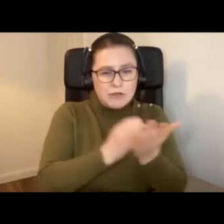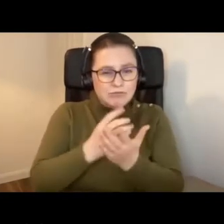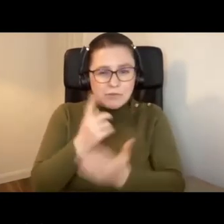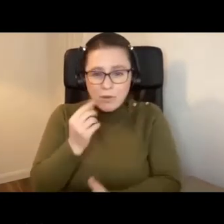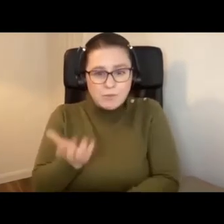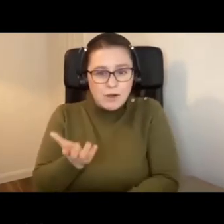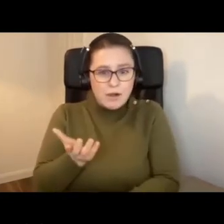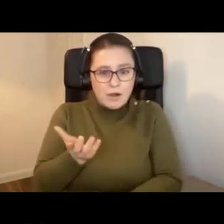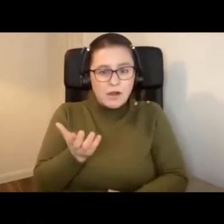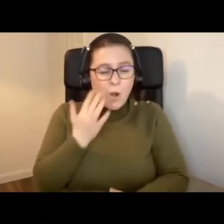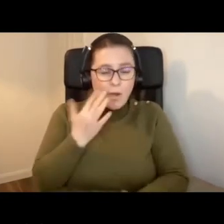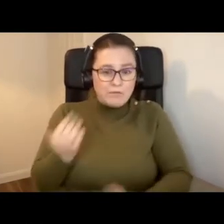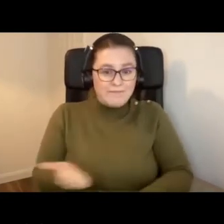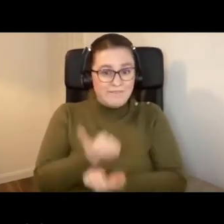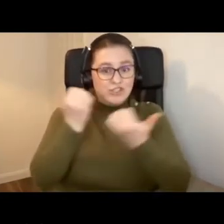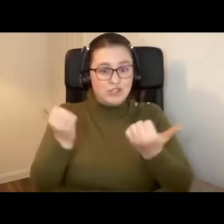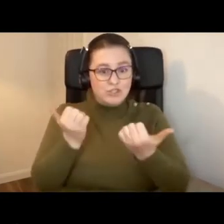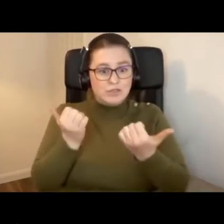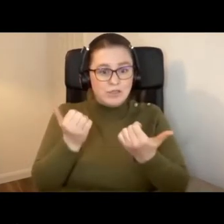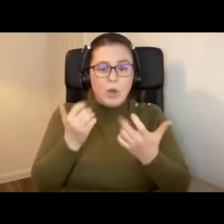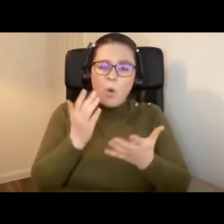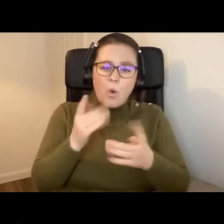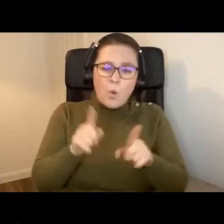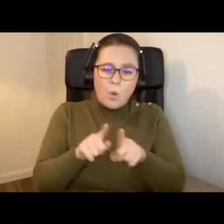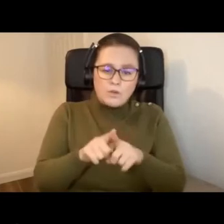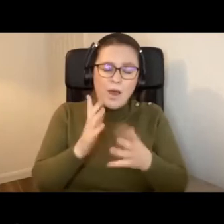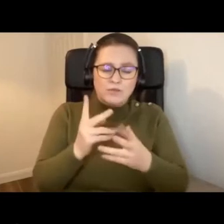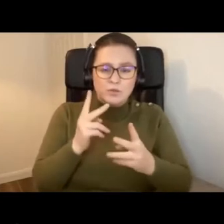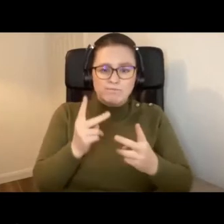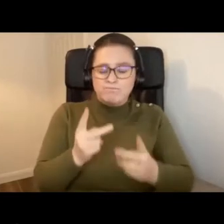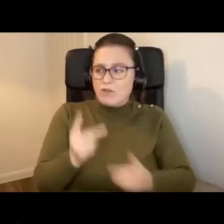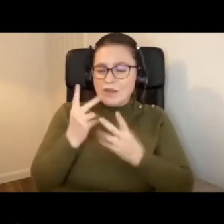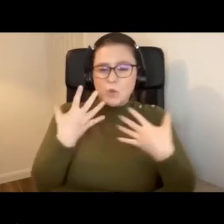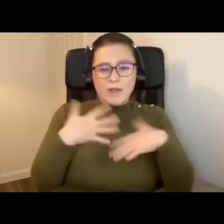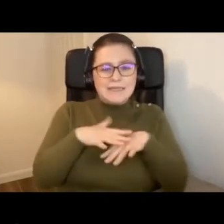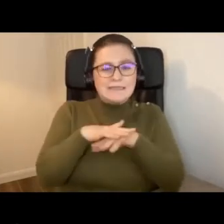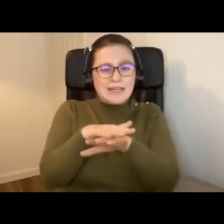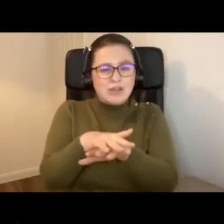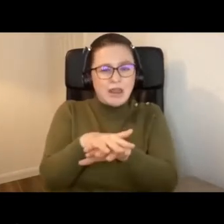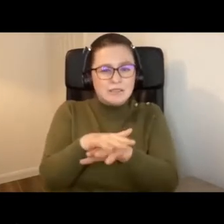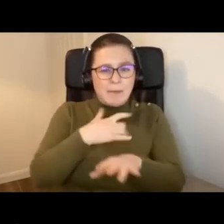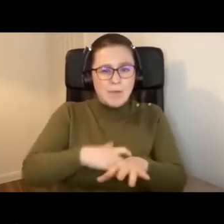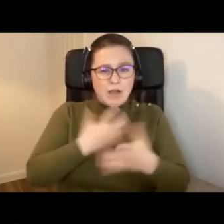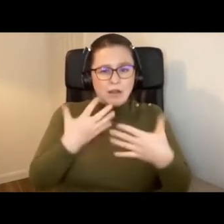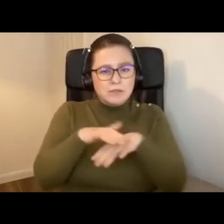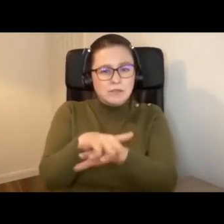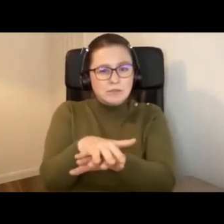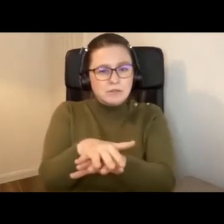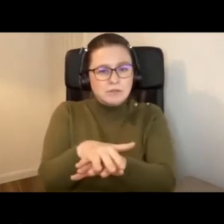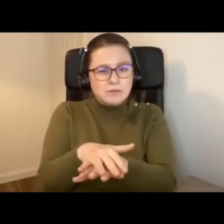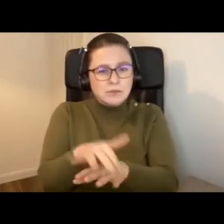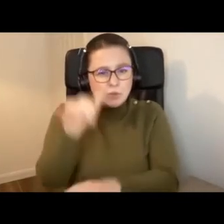And when it is done, we also have to reflect on intersectionality, because we know that, you know,